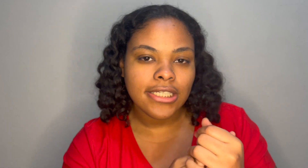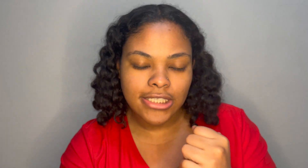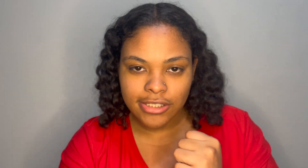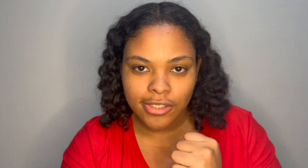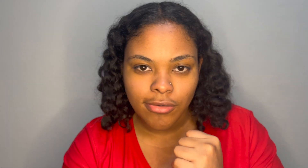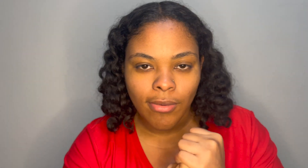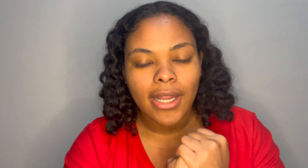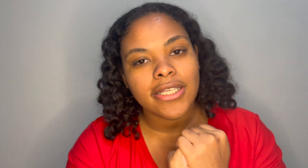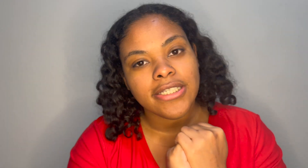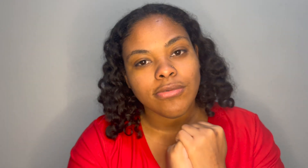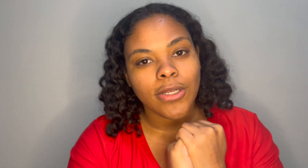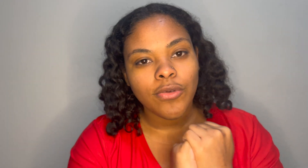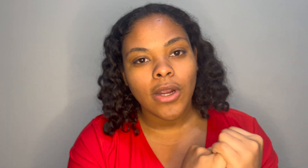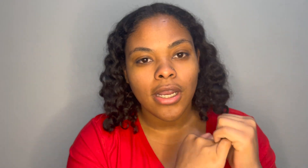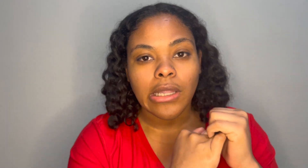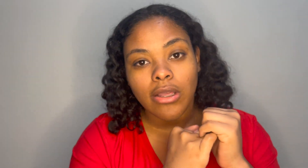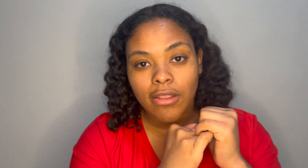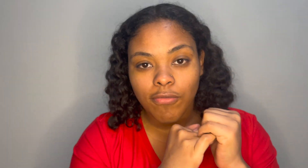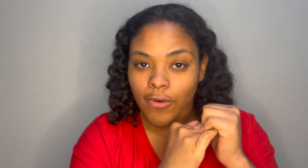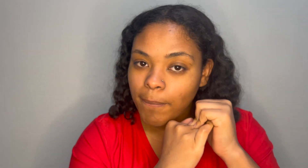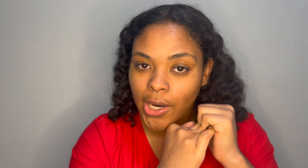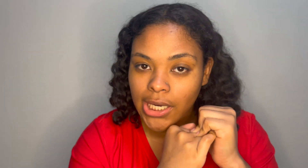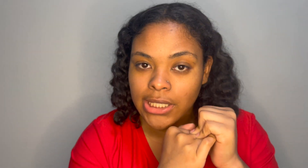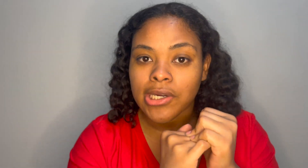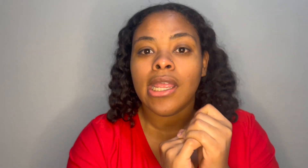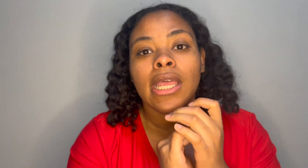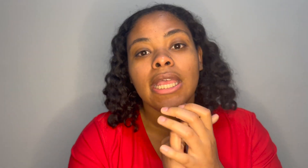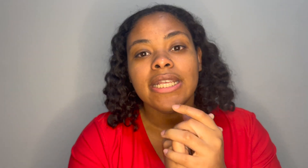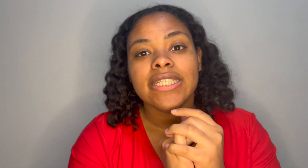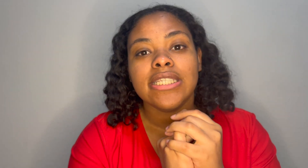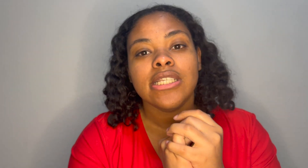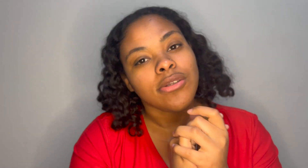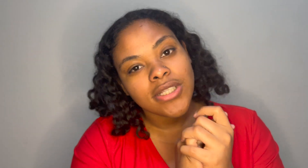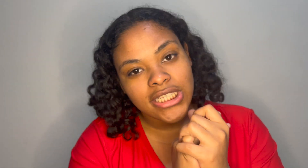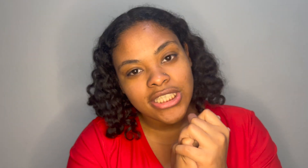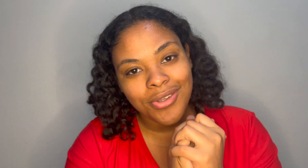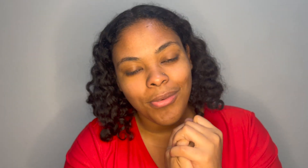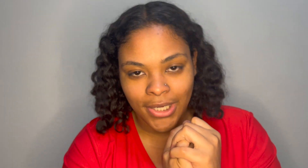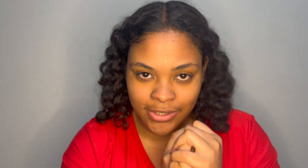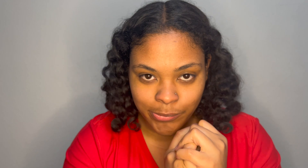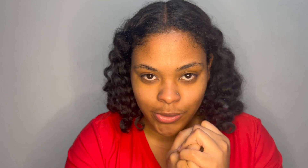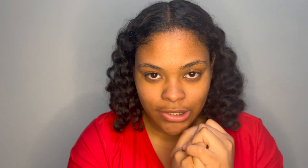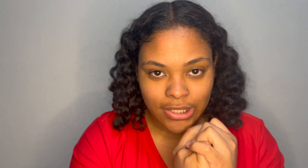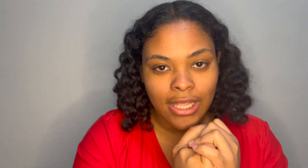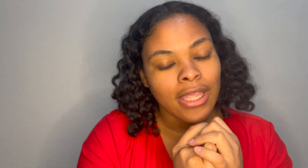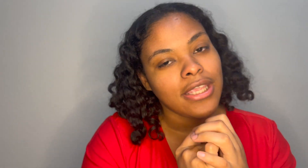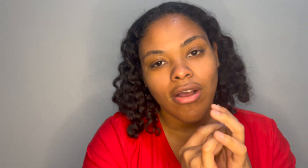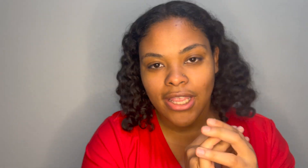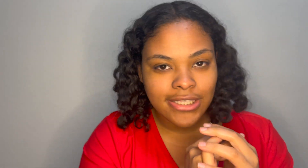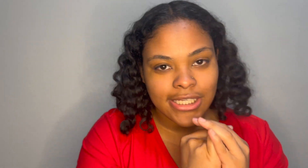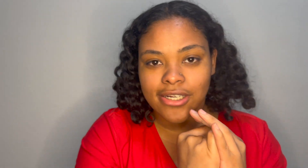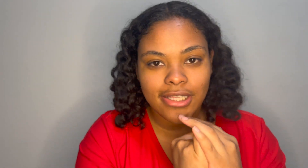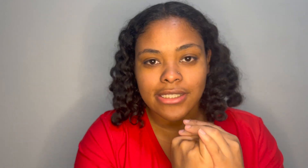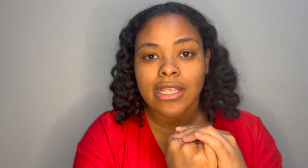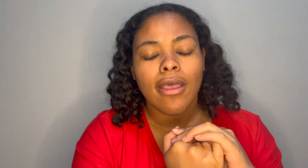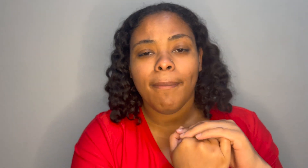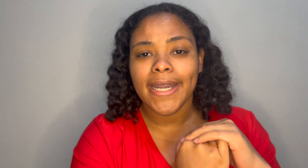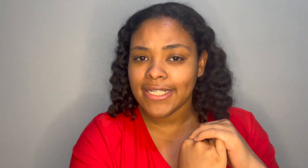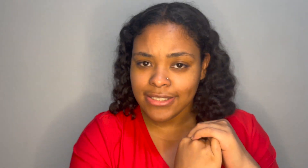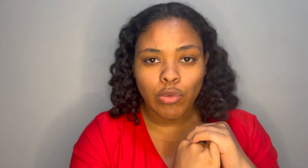you need to do is when you are looking for a partner is you need to do inner work y'all hate to hear this but it is so